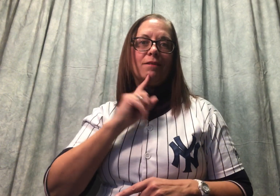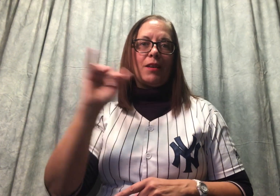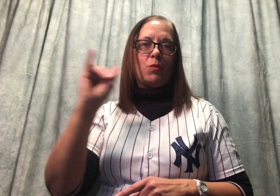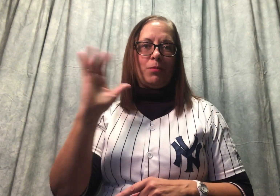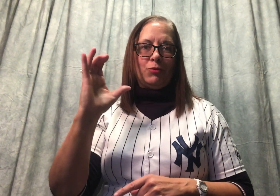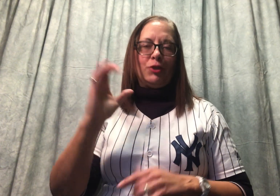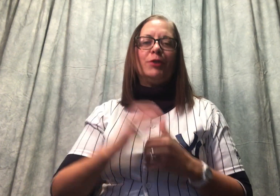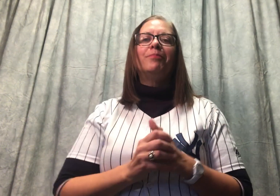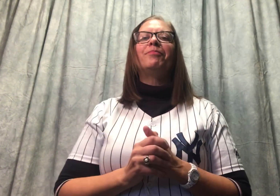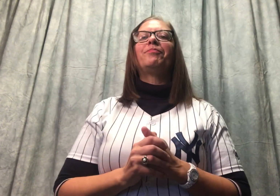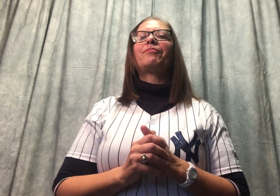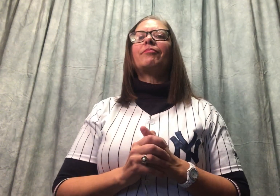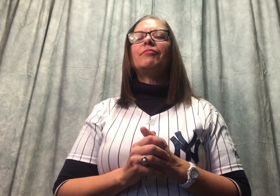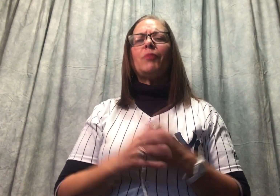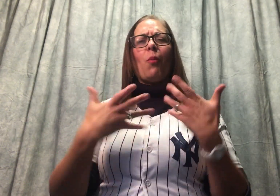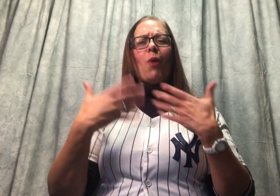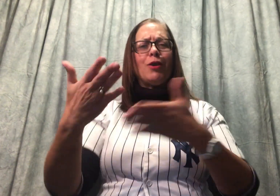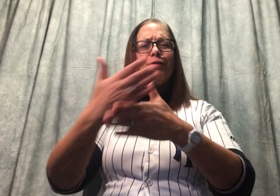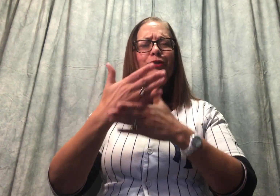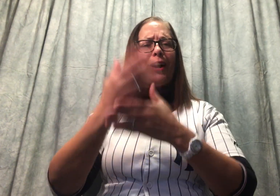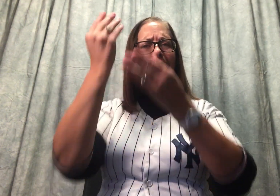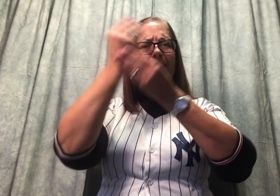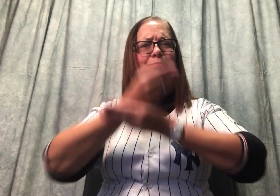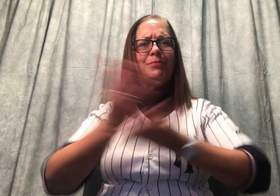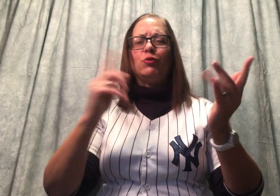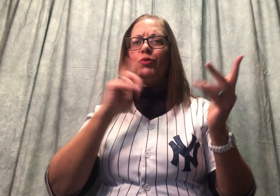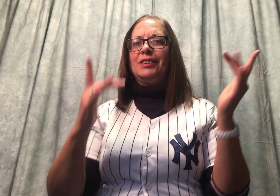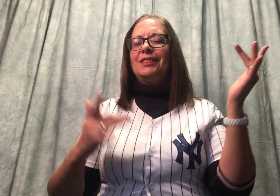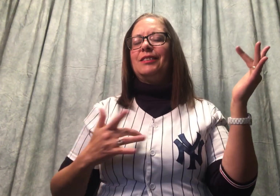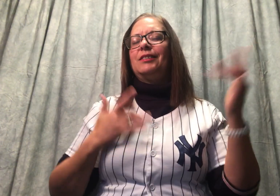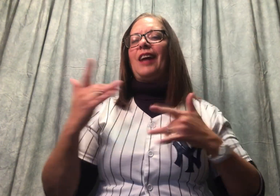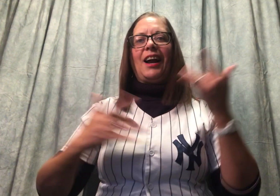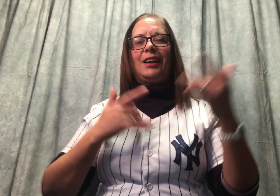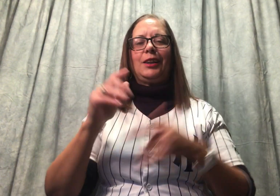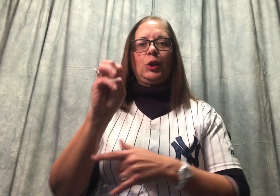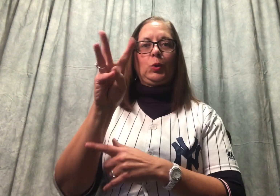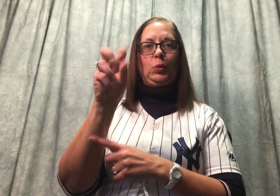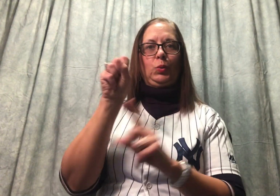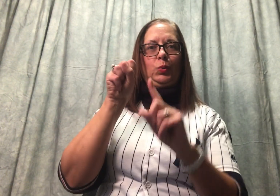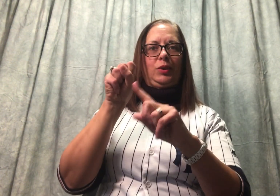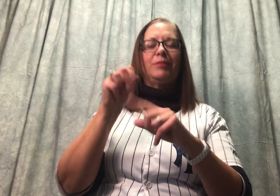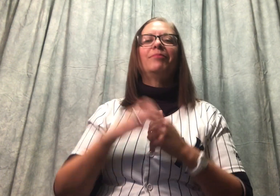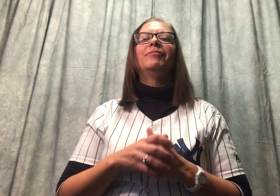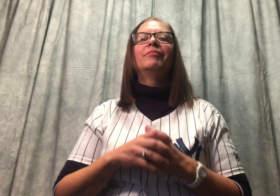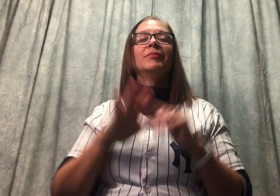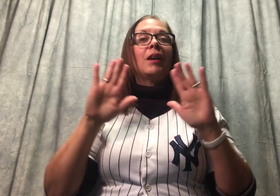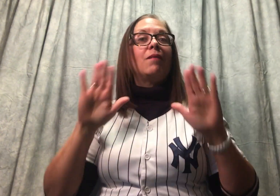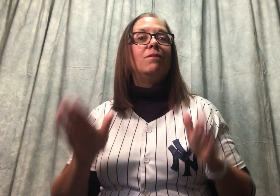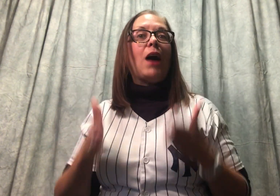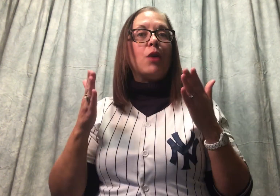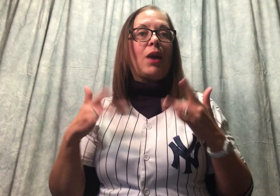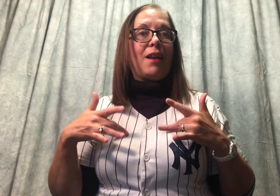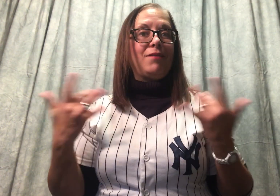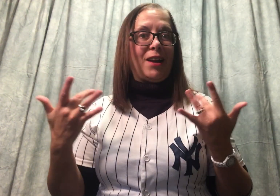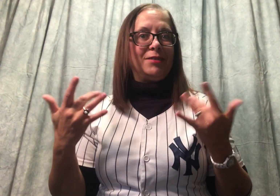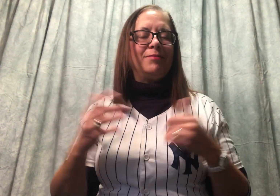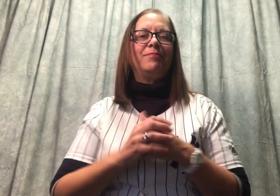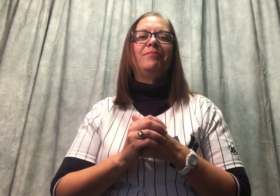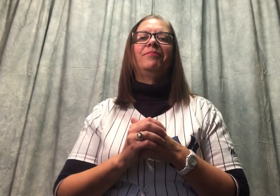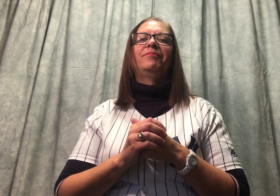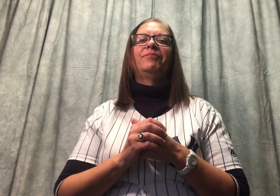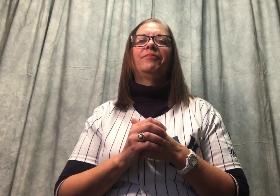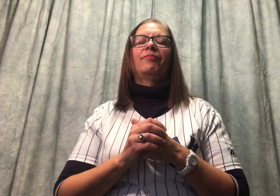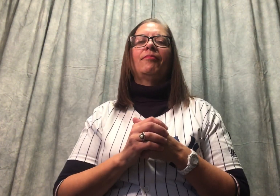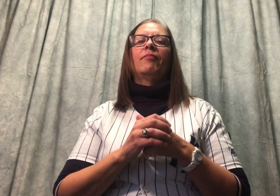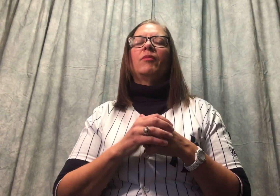...you... ...sh... ...dying... ...so... And in red